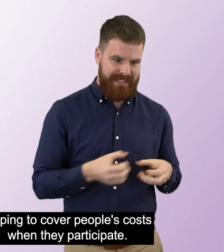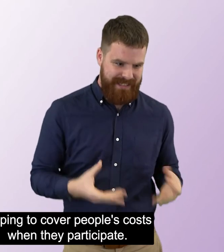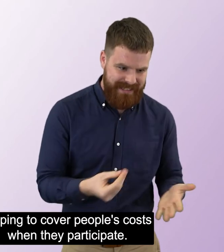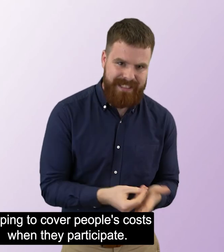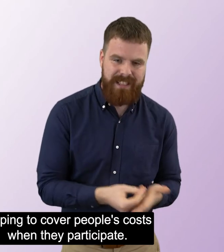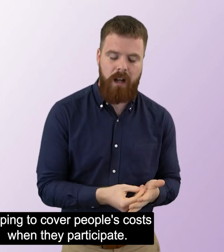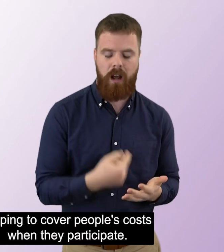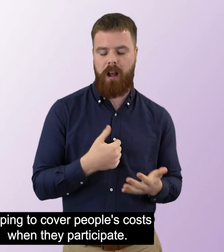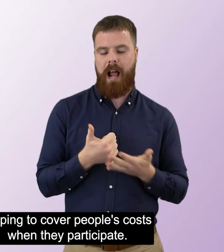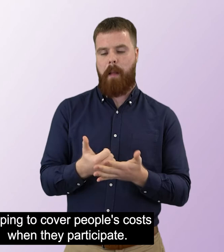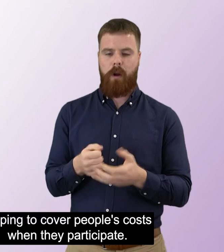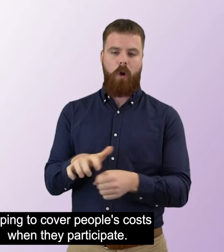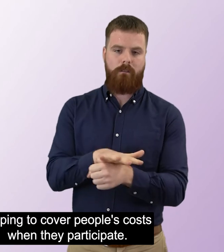when they participate.